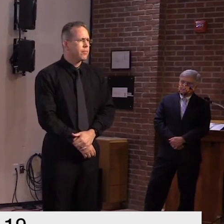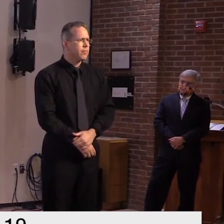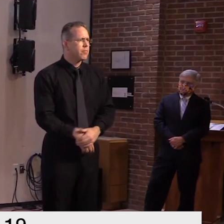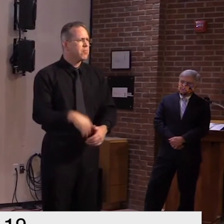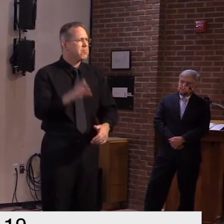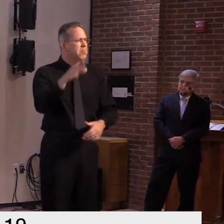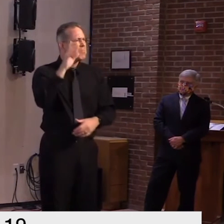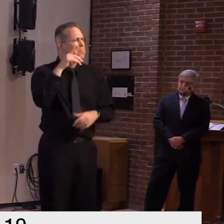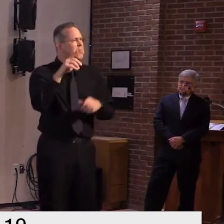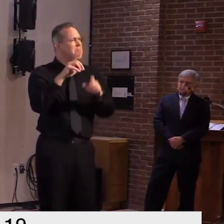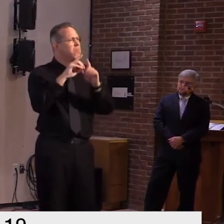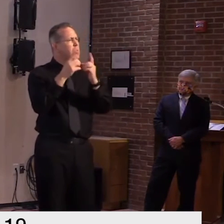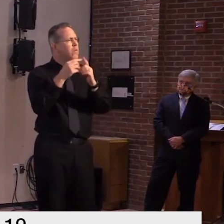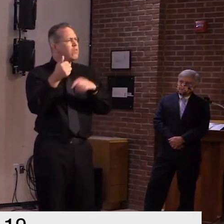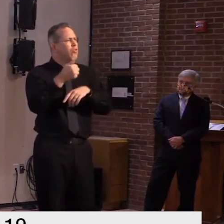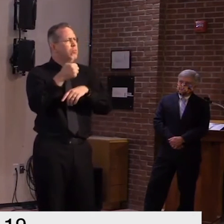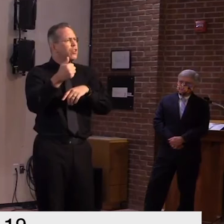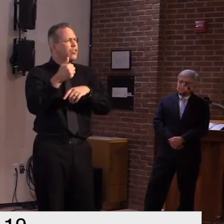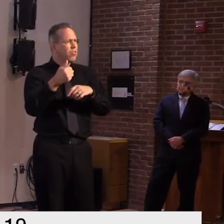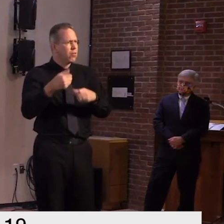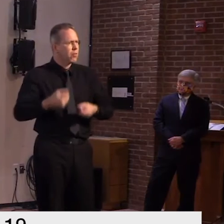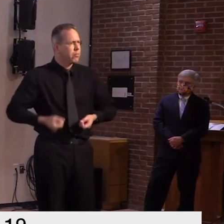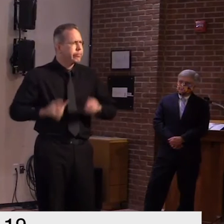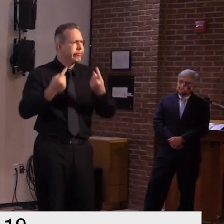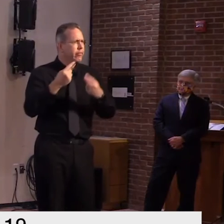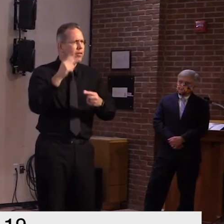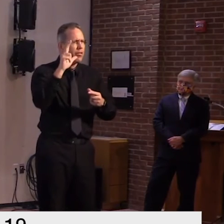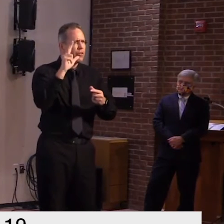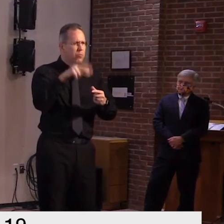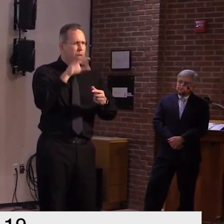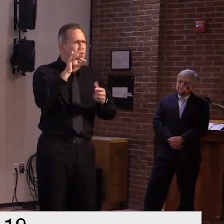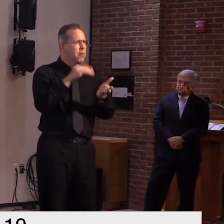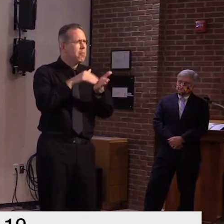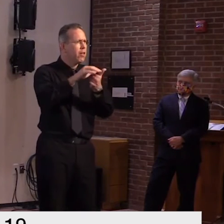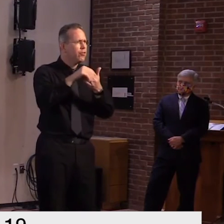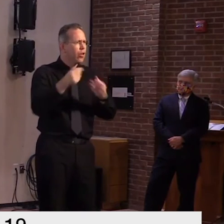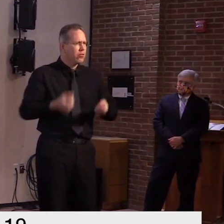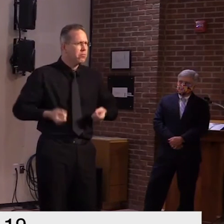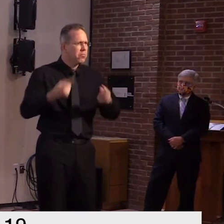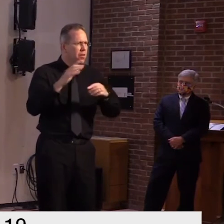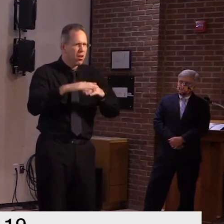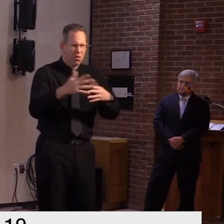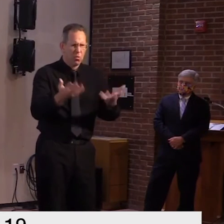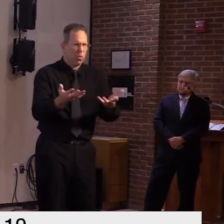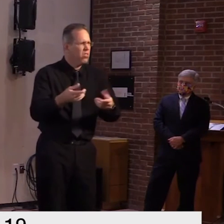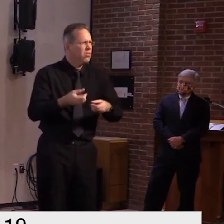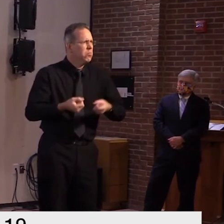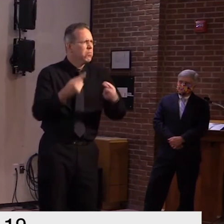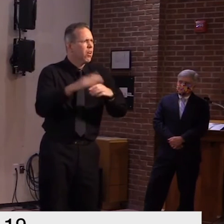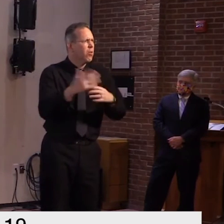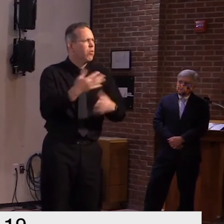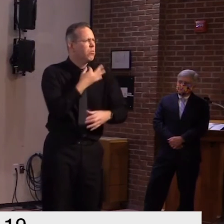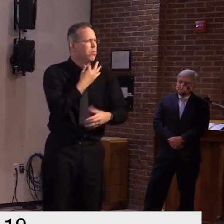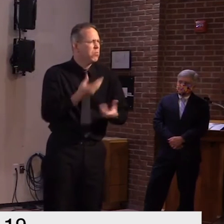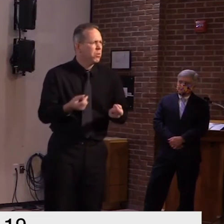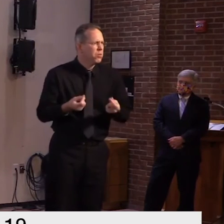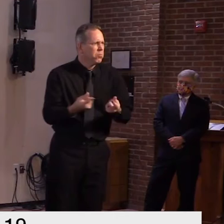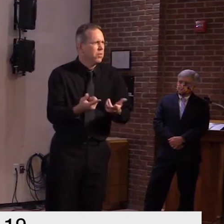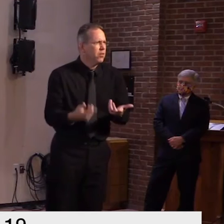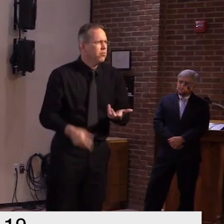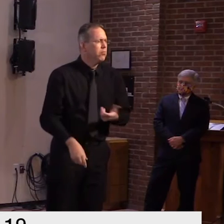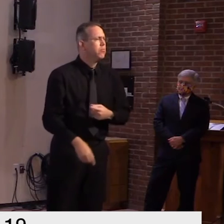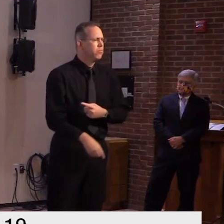aware of of what they spent that on the last two weeks um over the last three months